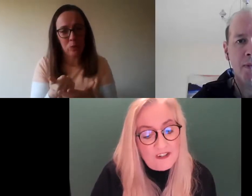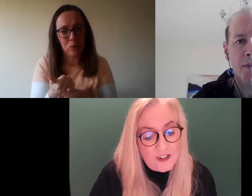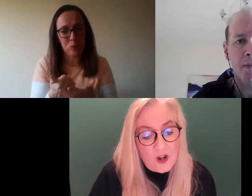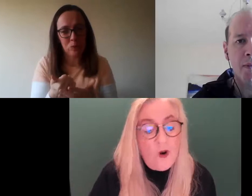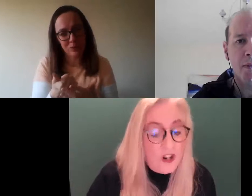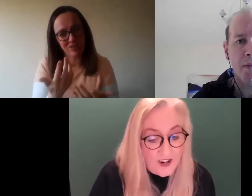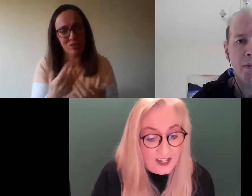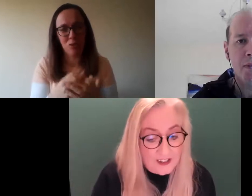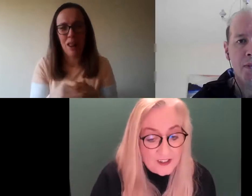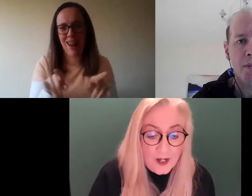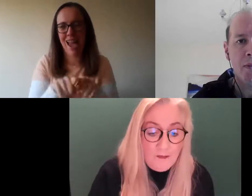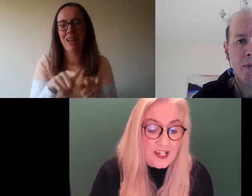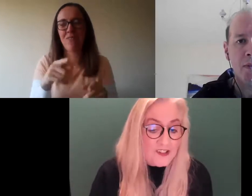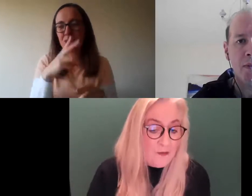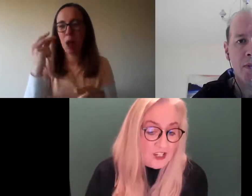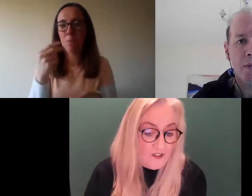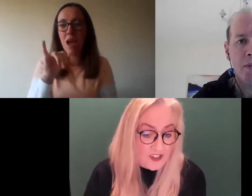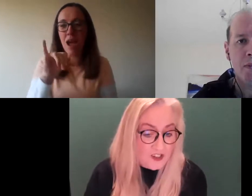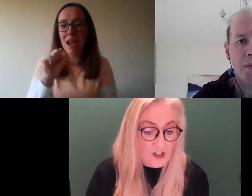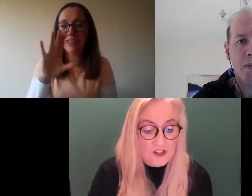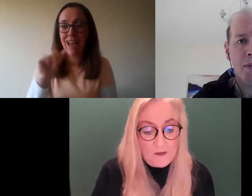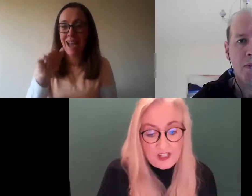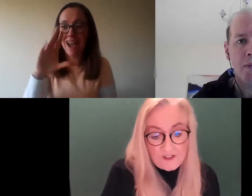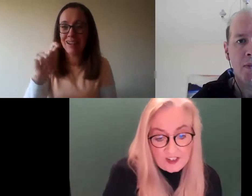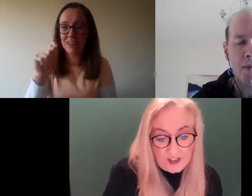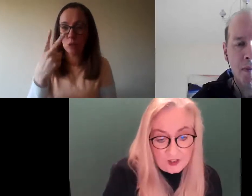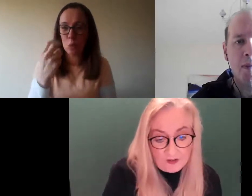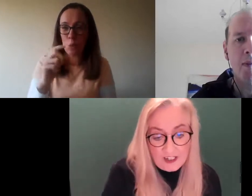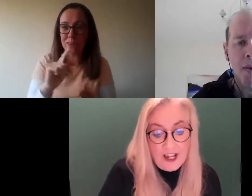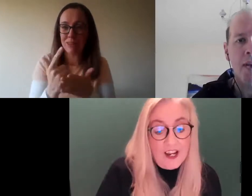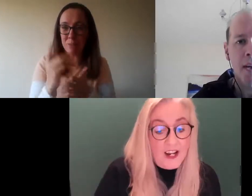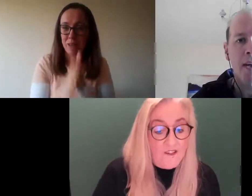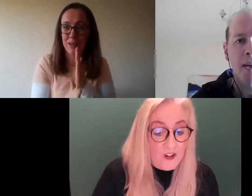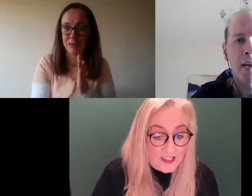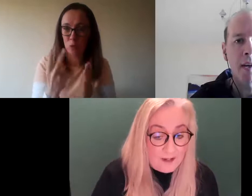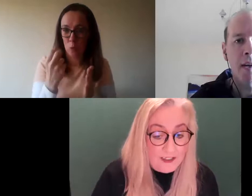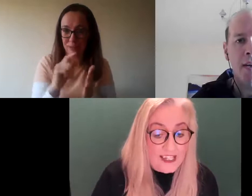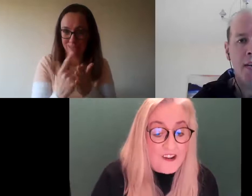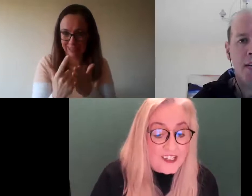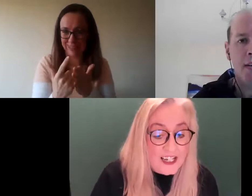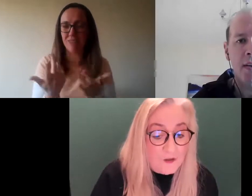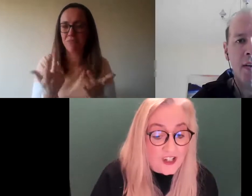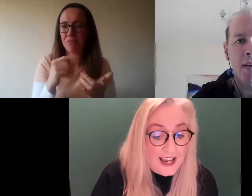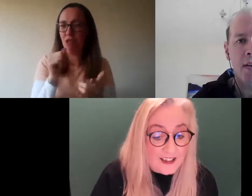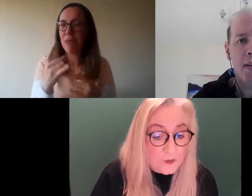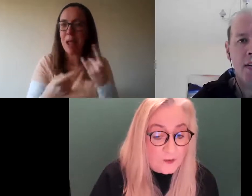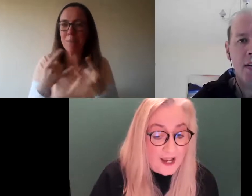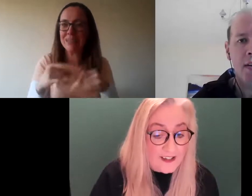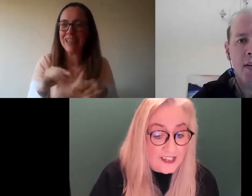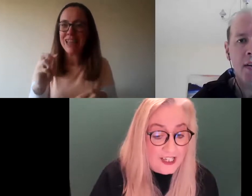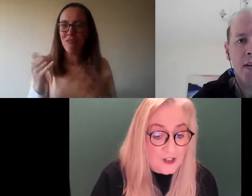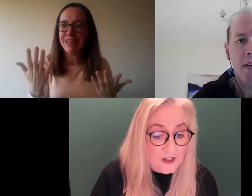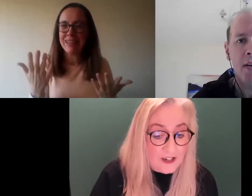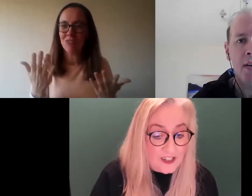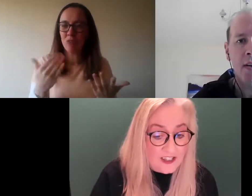it comes around all of Ireland because some services do, some services don't. Now, for example, the Irish Sign Language Act was